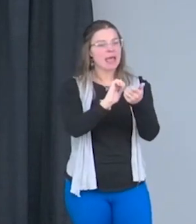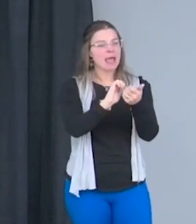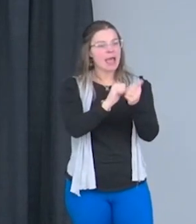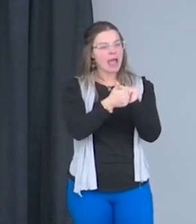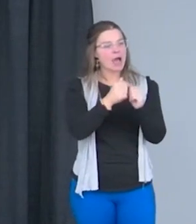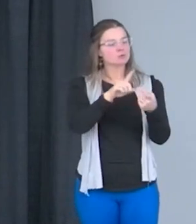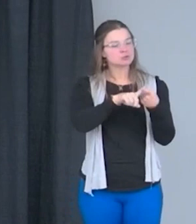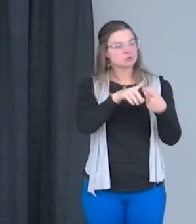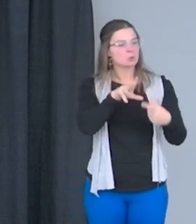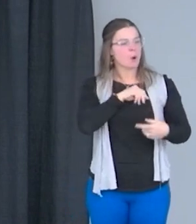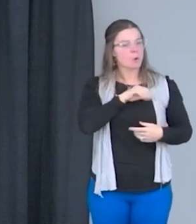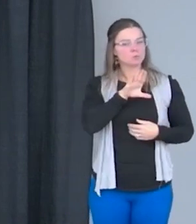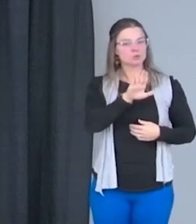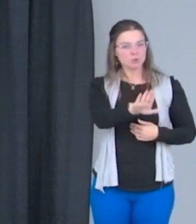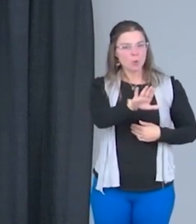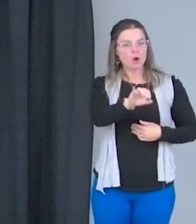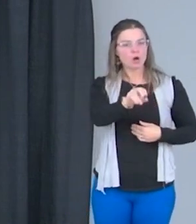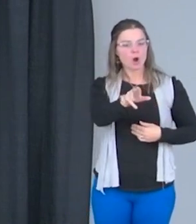Own Mind by Napoleon Hill.